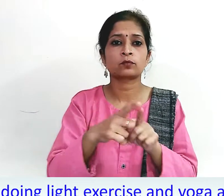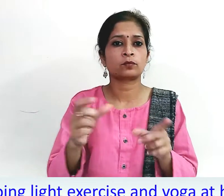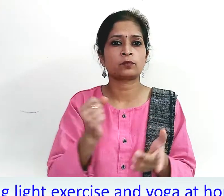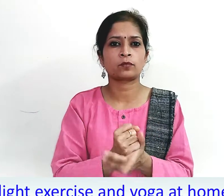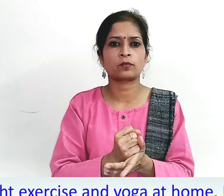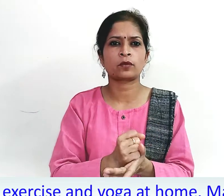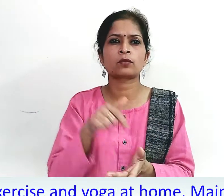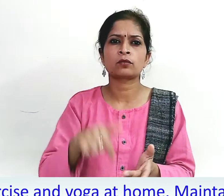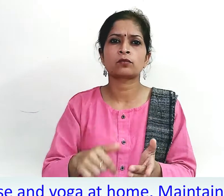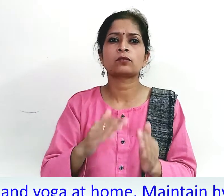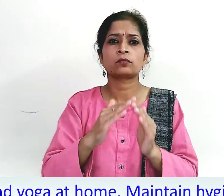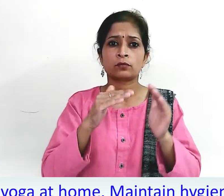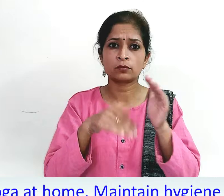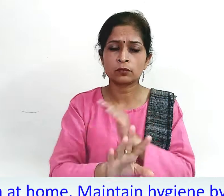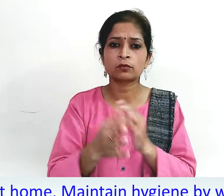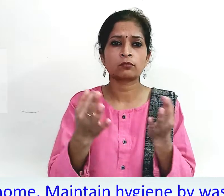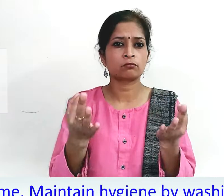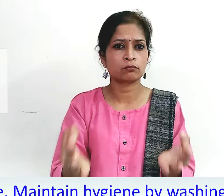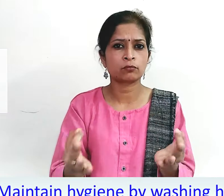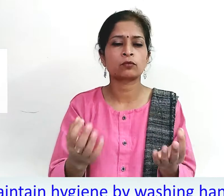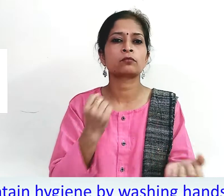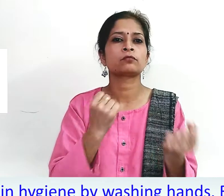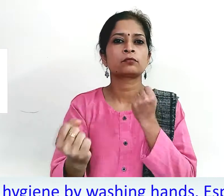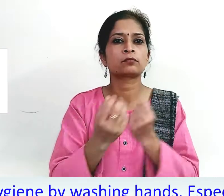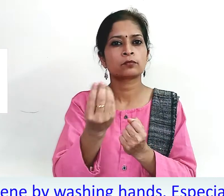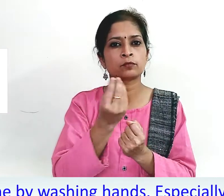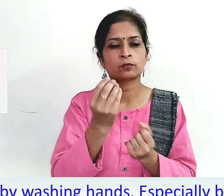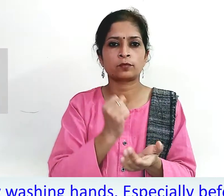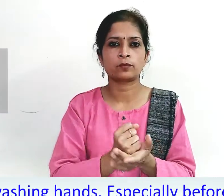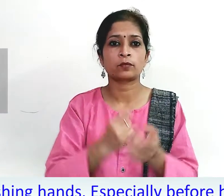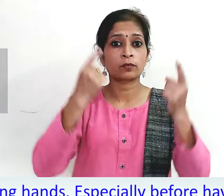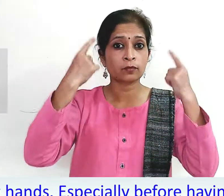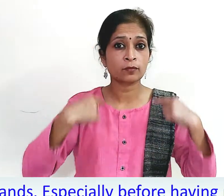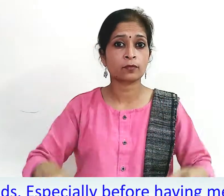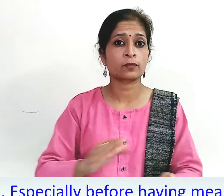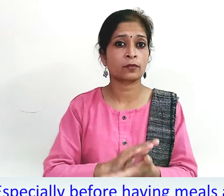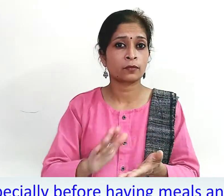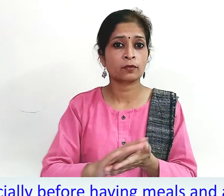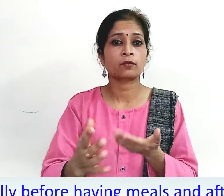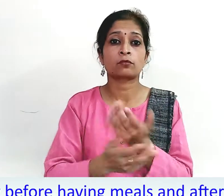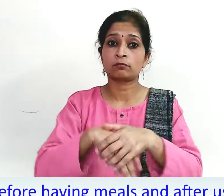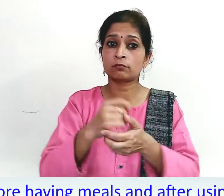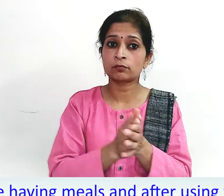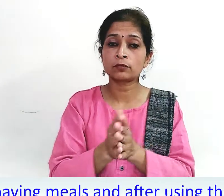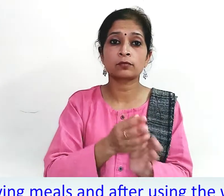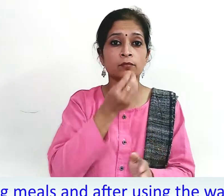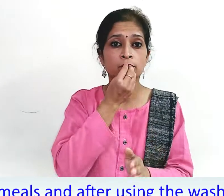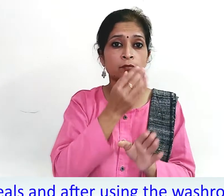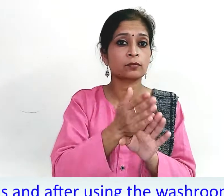doing light exercise and yoga at home. Maintain hygiene by washing hands, especially before having meals and